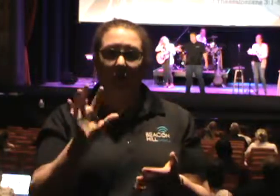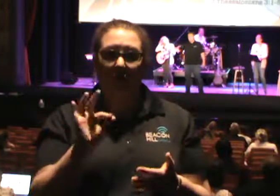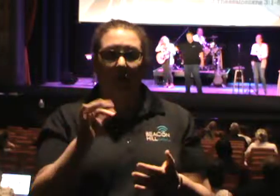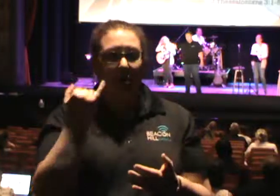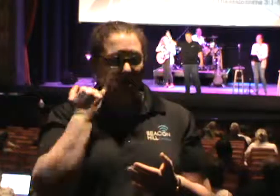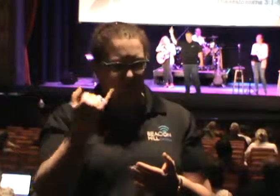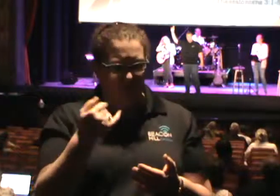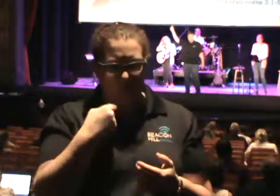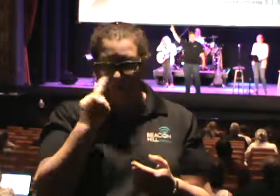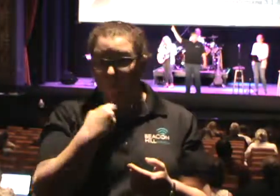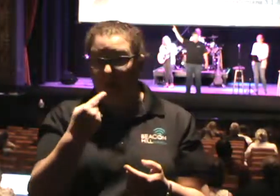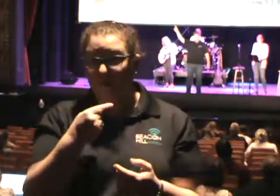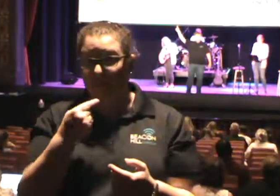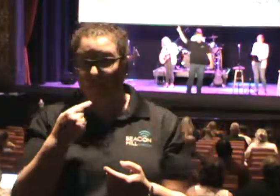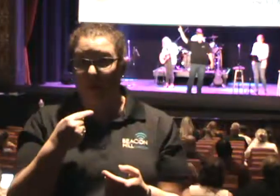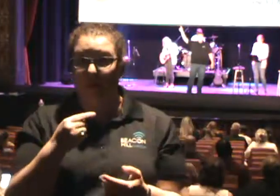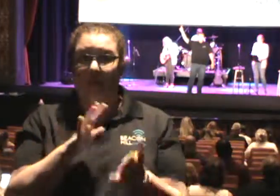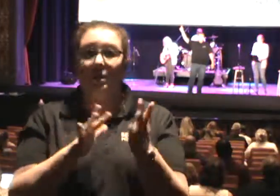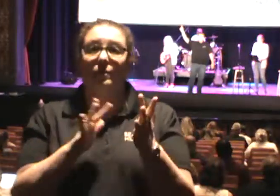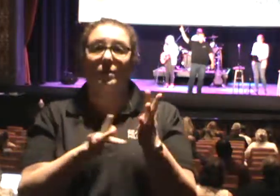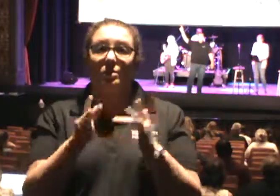that God raised you in the dead, you shall be saved.